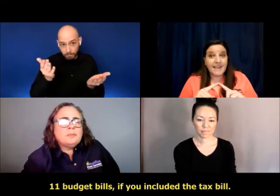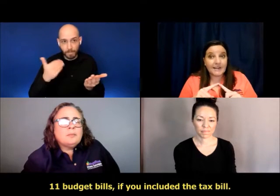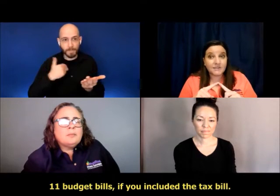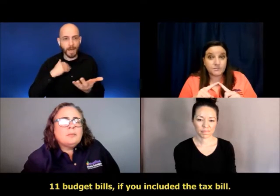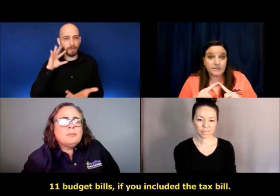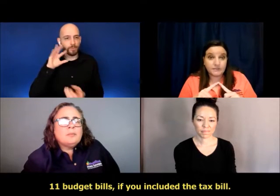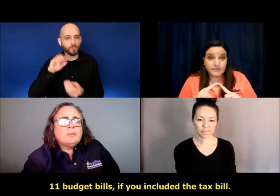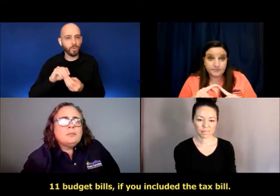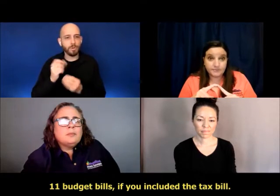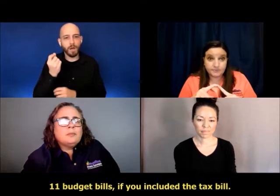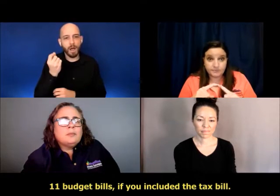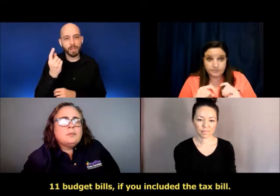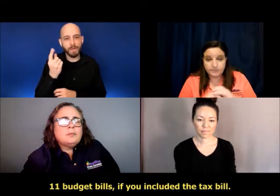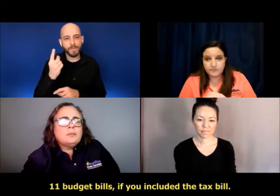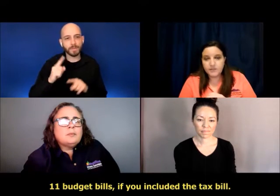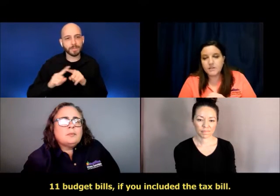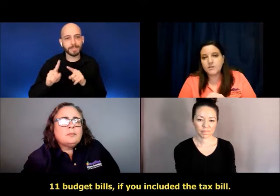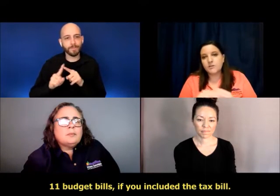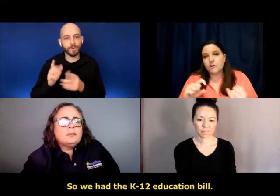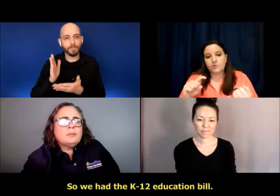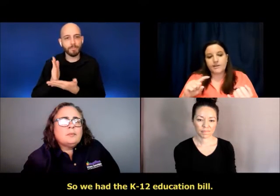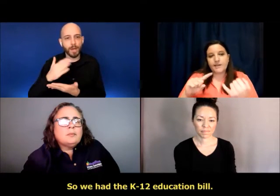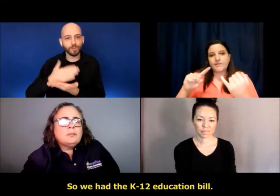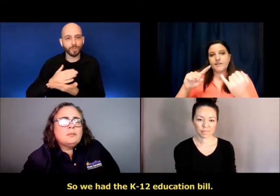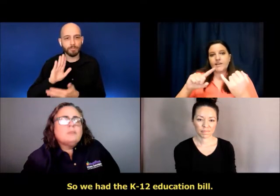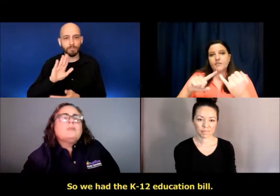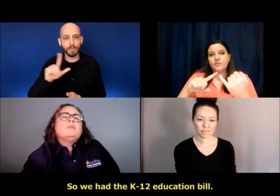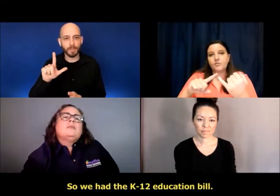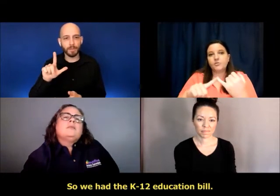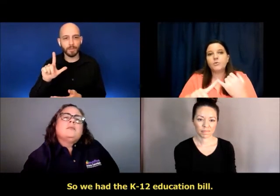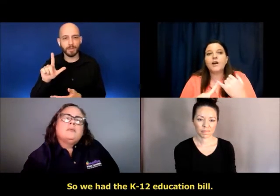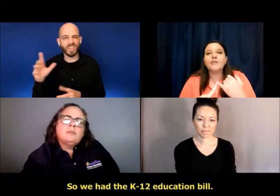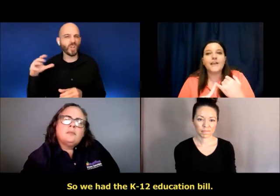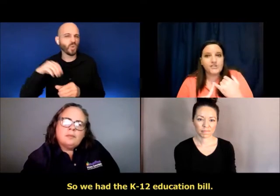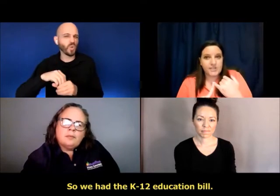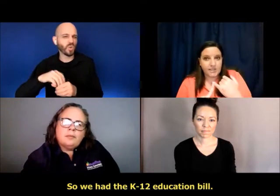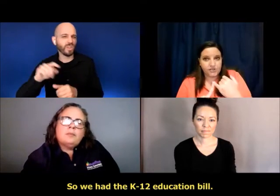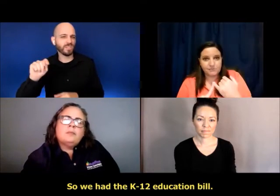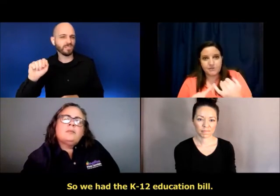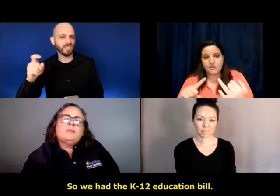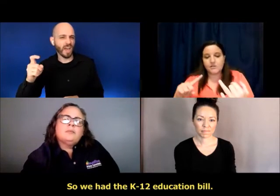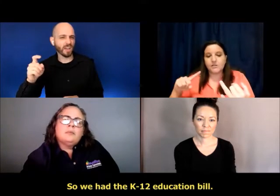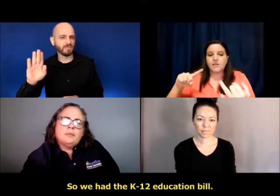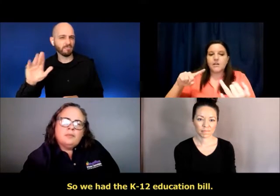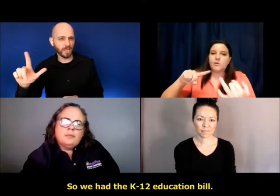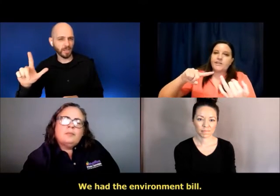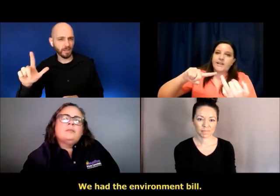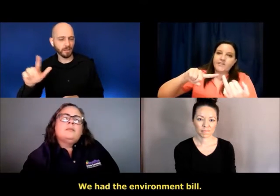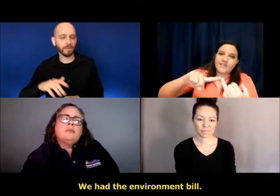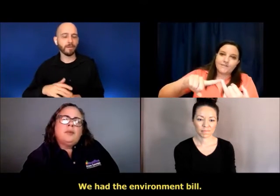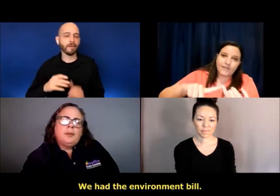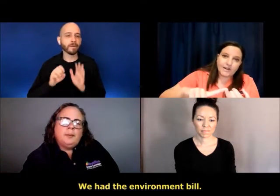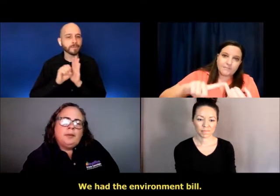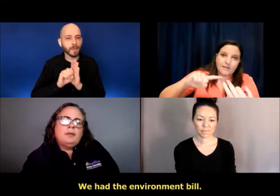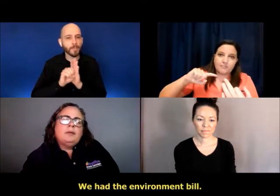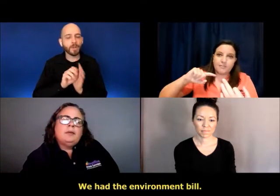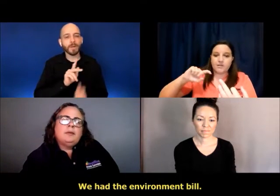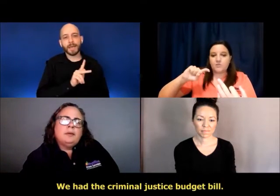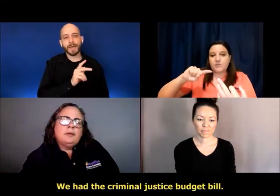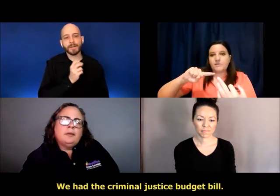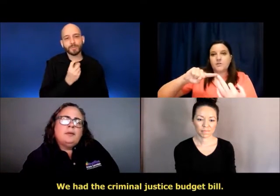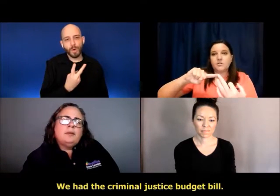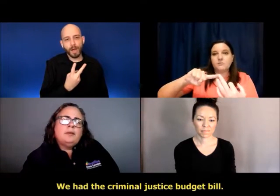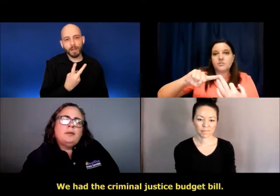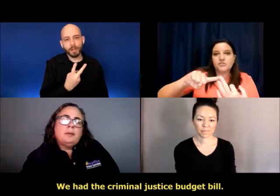the tax bill. So, we had the K through 12 education bill. We had the environment